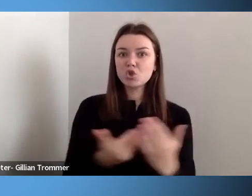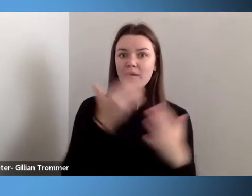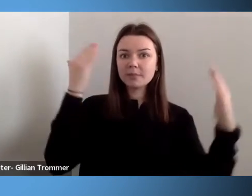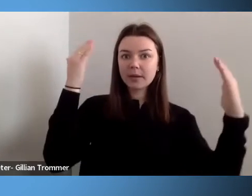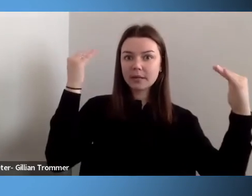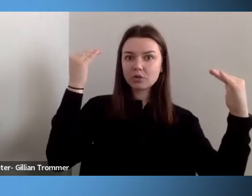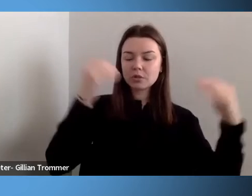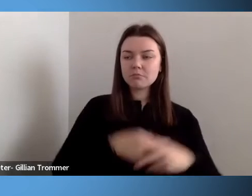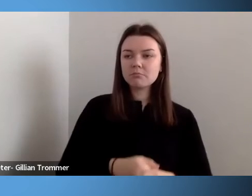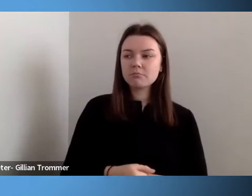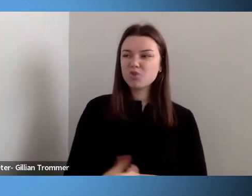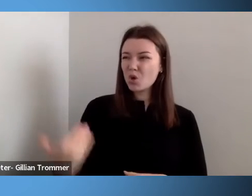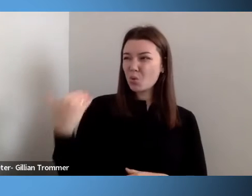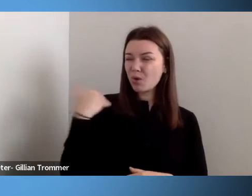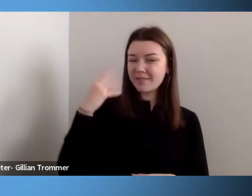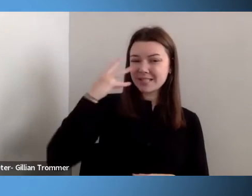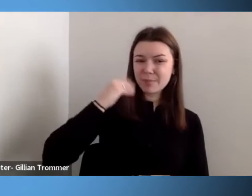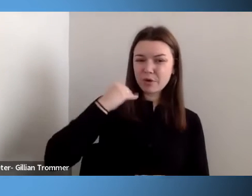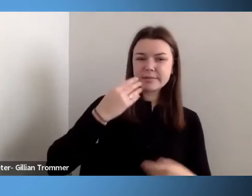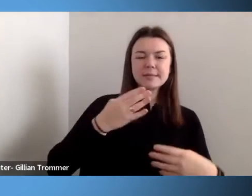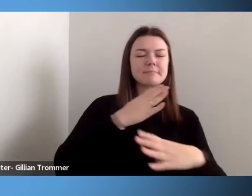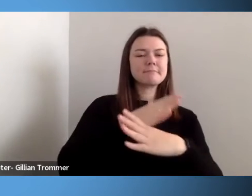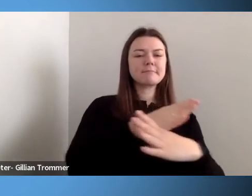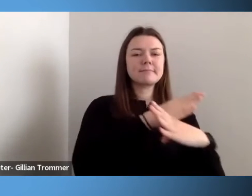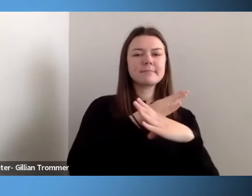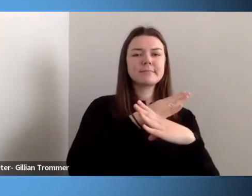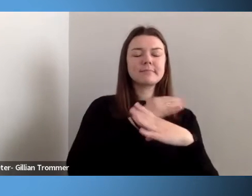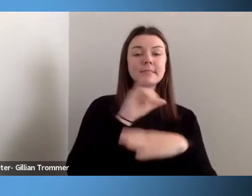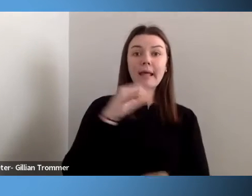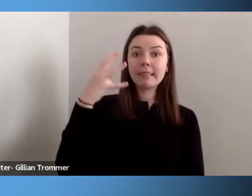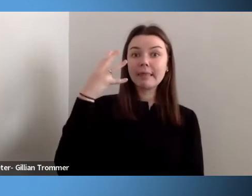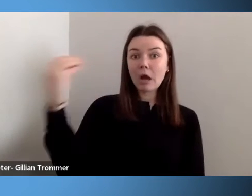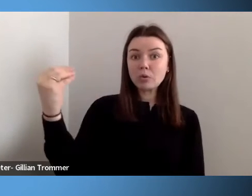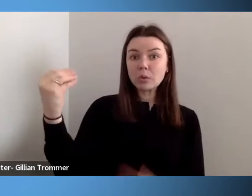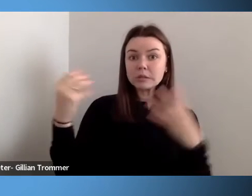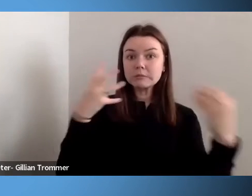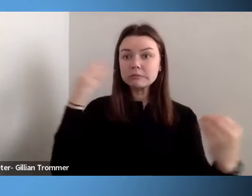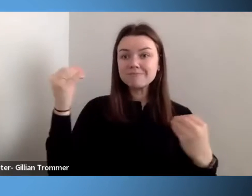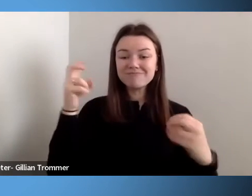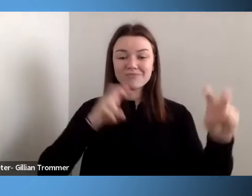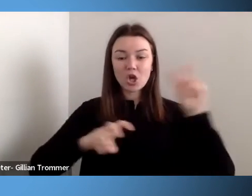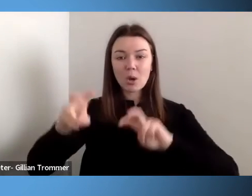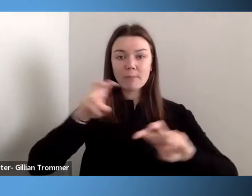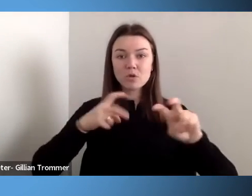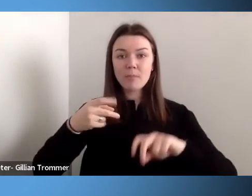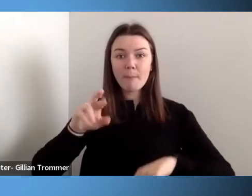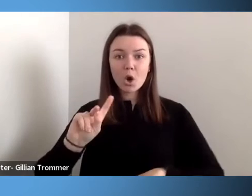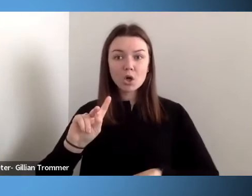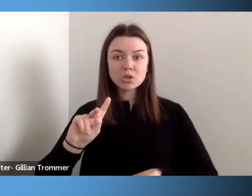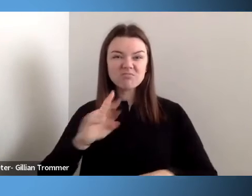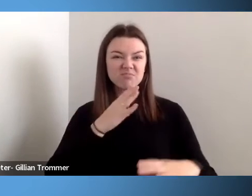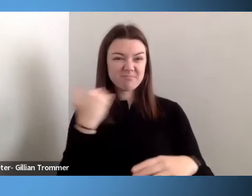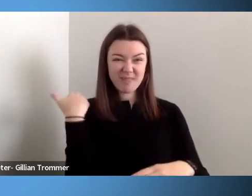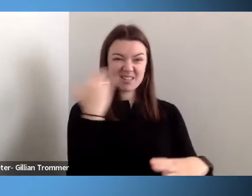doors like the outdoors and amusement parks. These universal